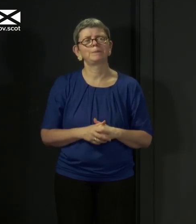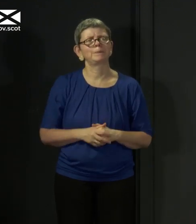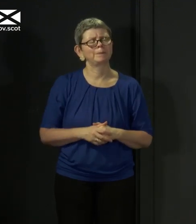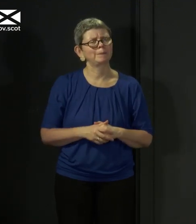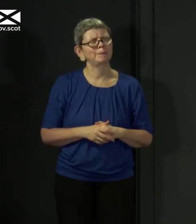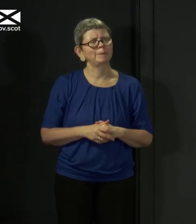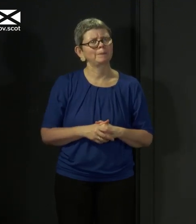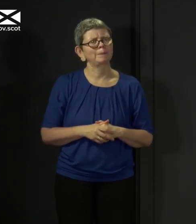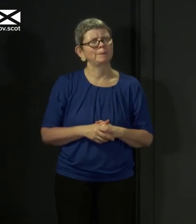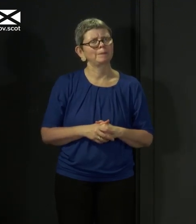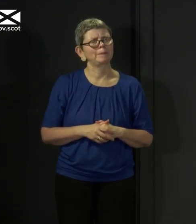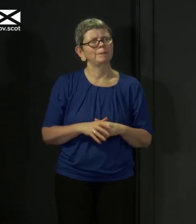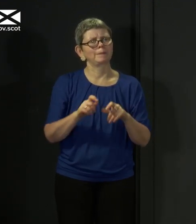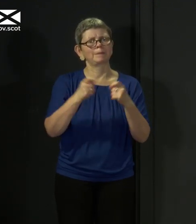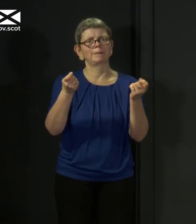Nutt from The National.